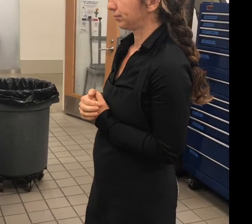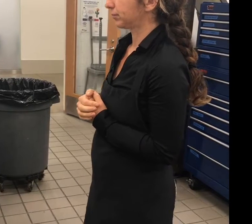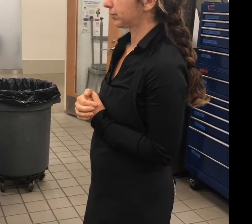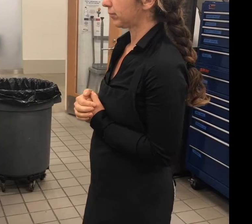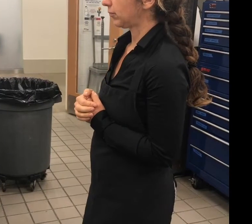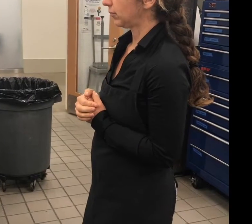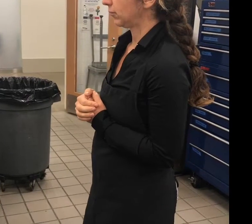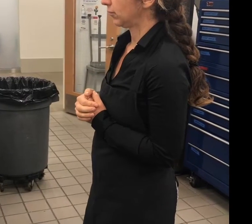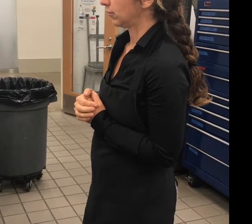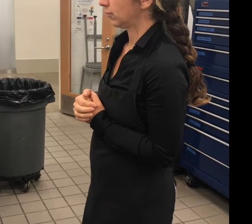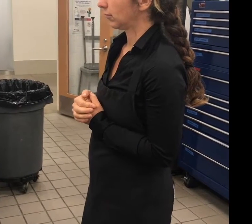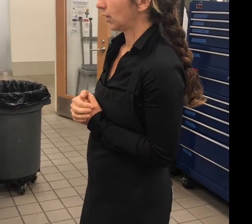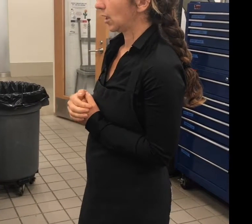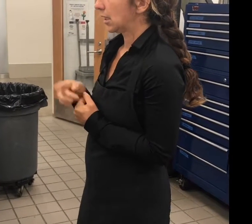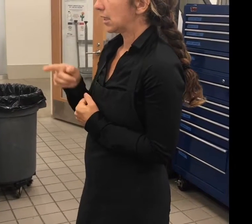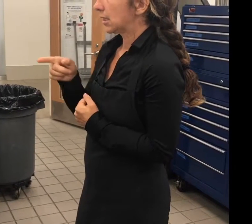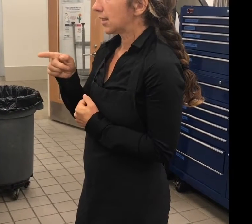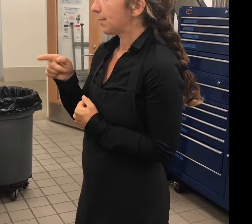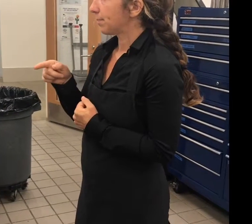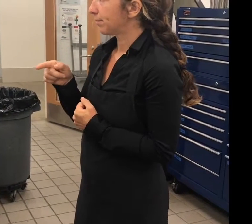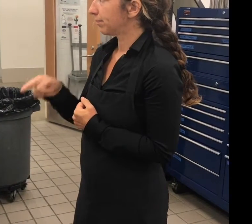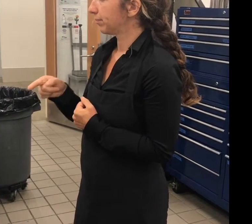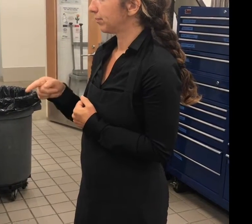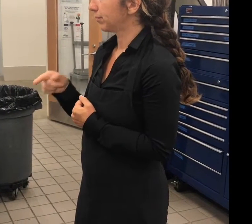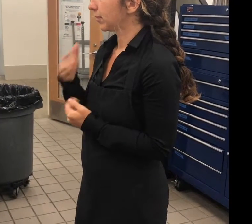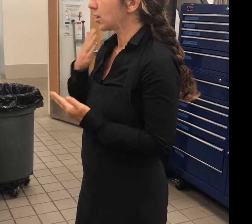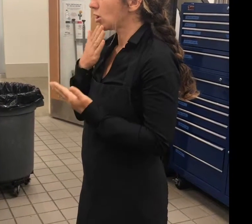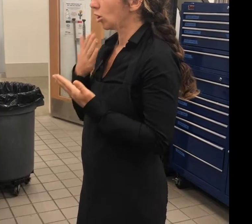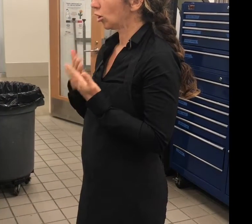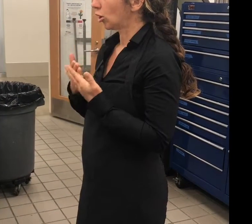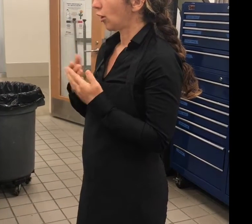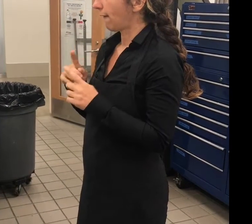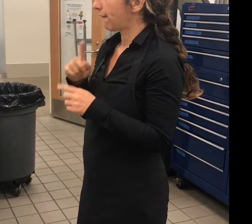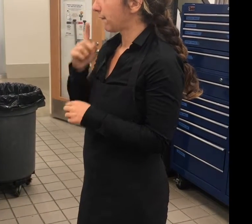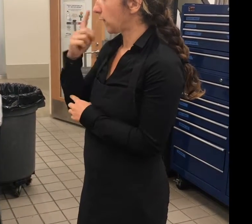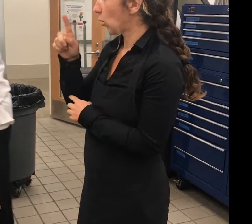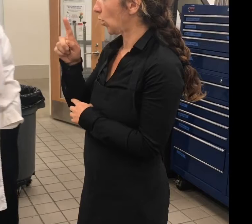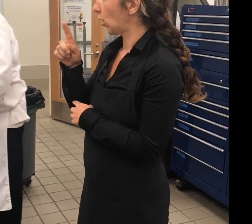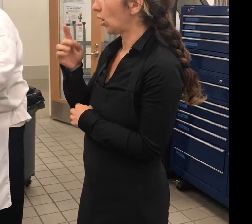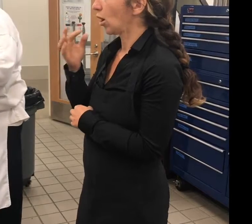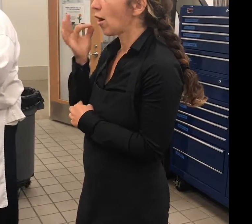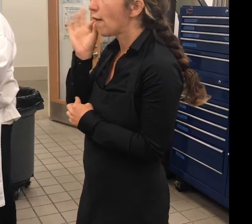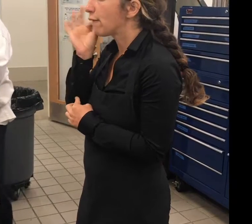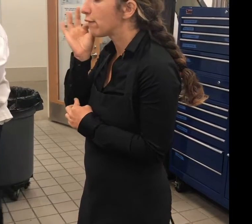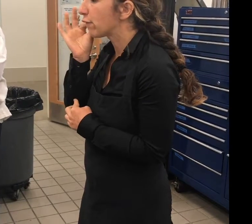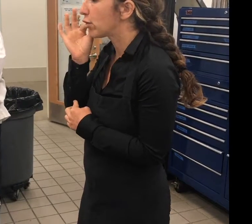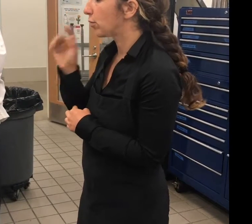This is good to make fresh fruit tarts with. And it's also good to fill the layers.